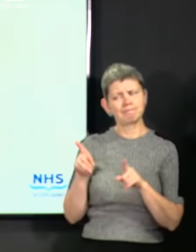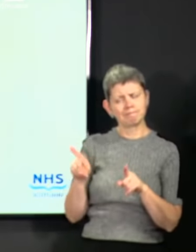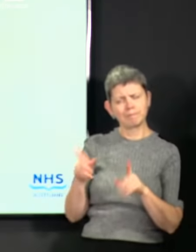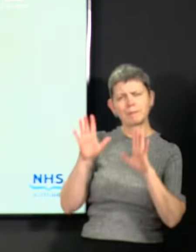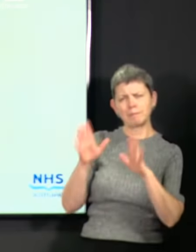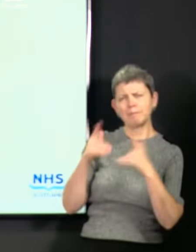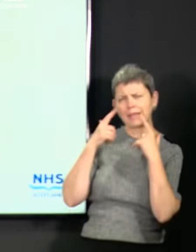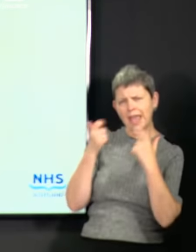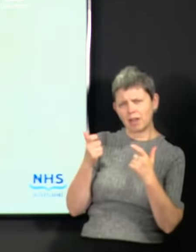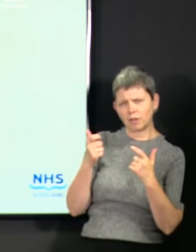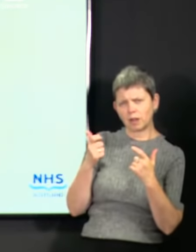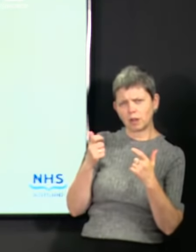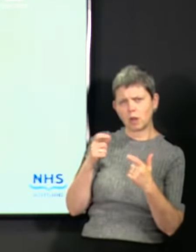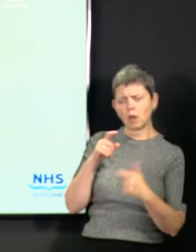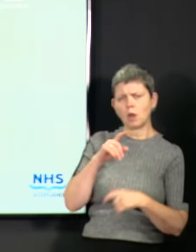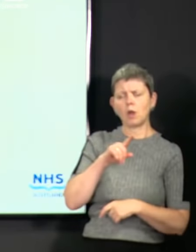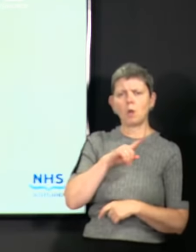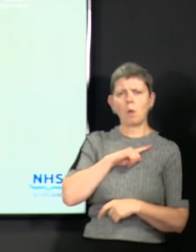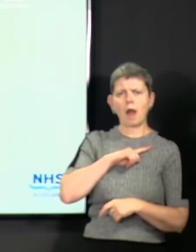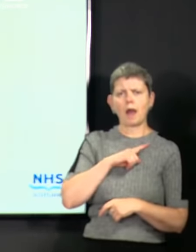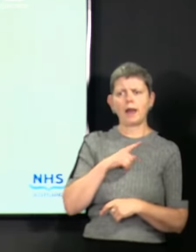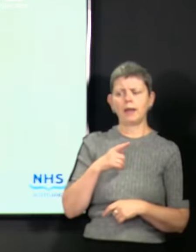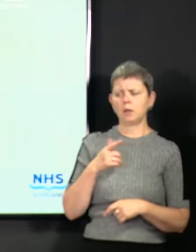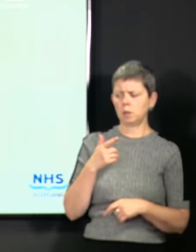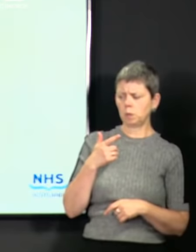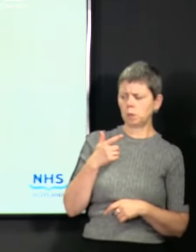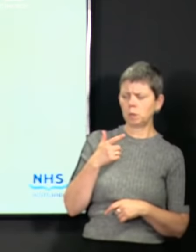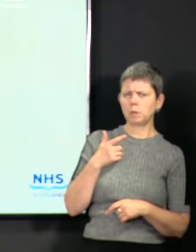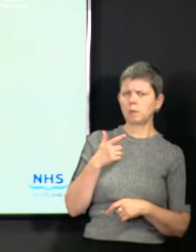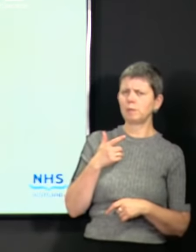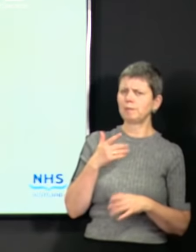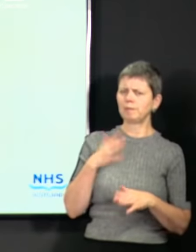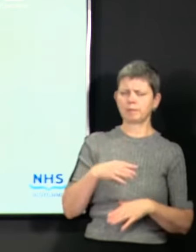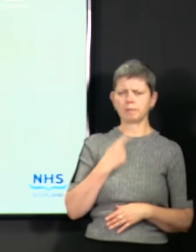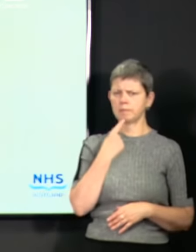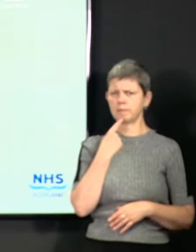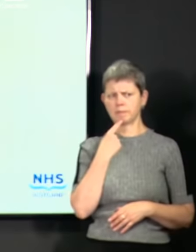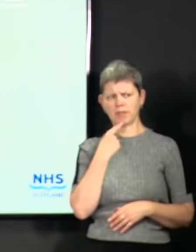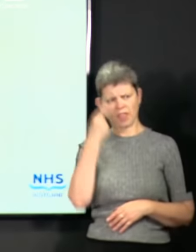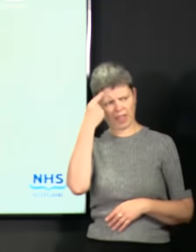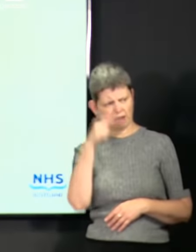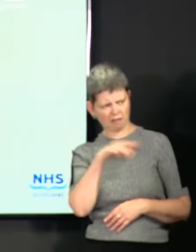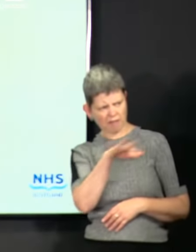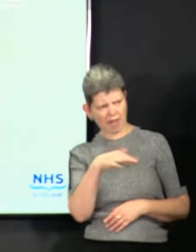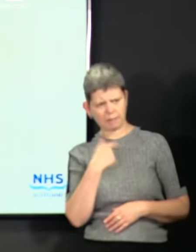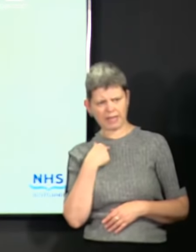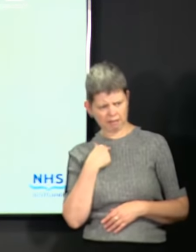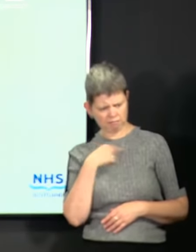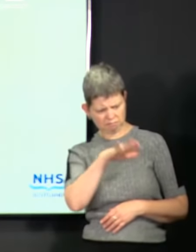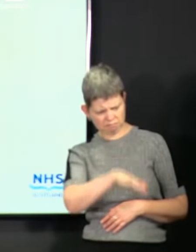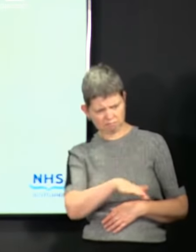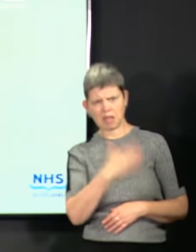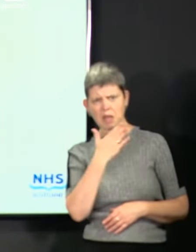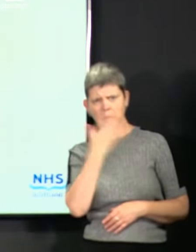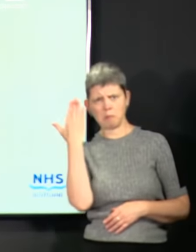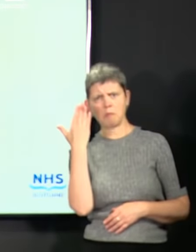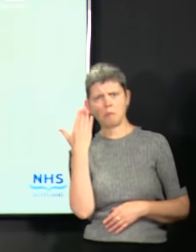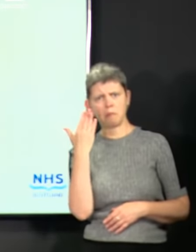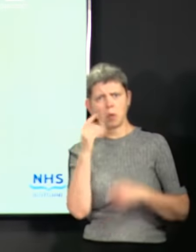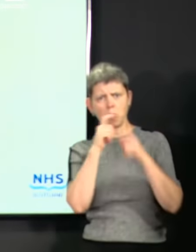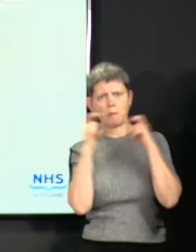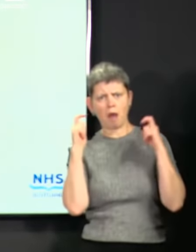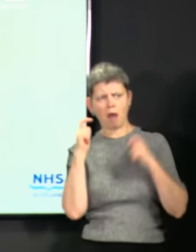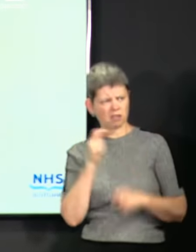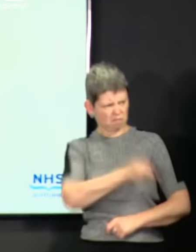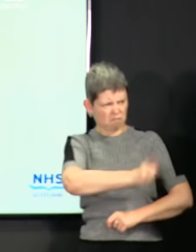cautious about creating a stigma or policing it yourself because you see a family, perhaps with a child who doesn't wear one. Please